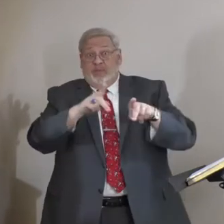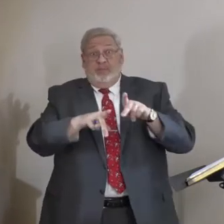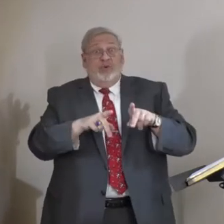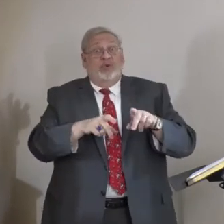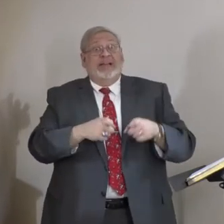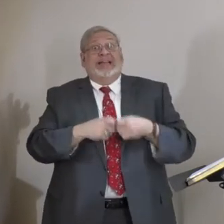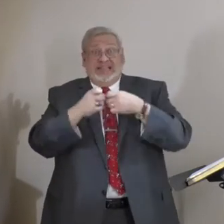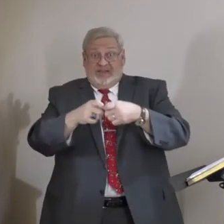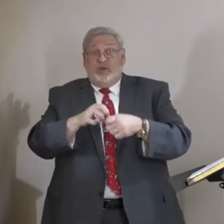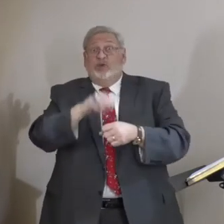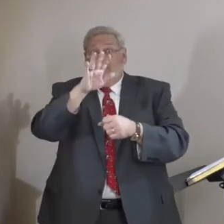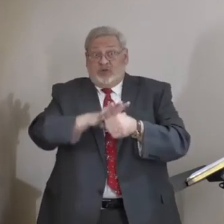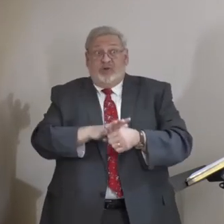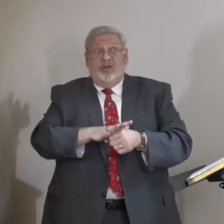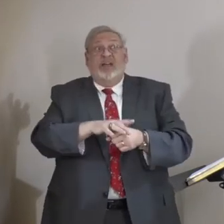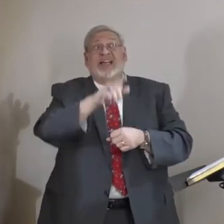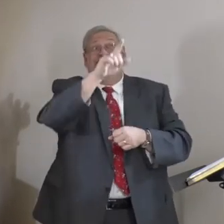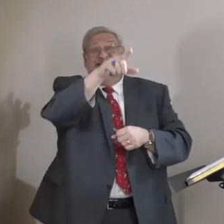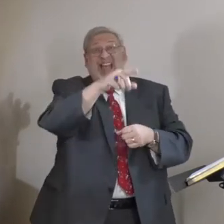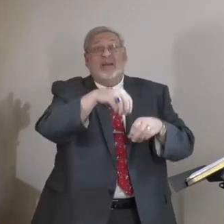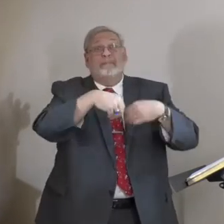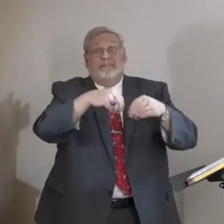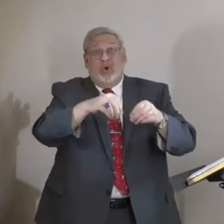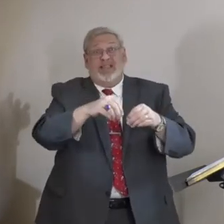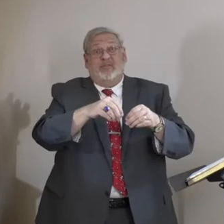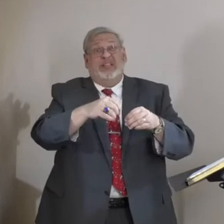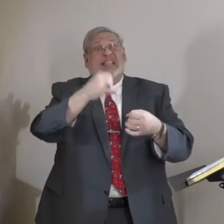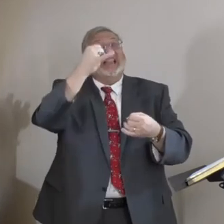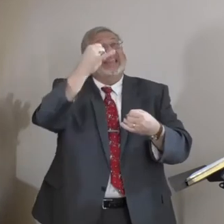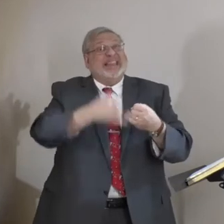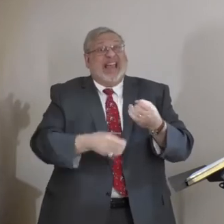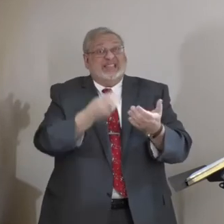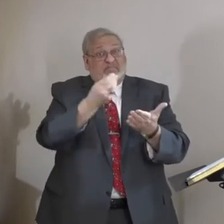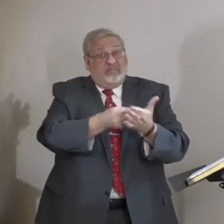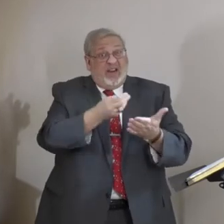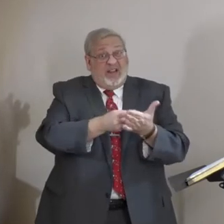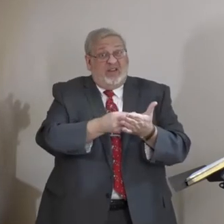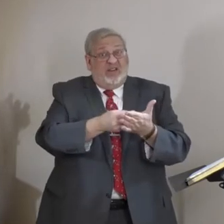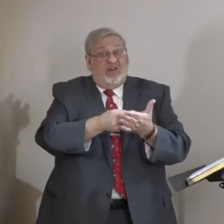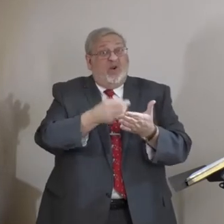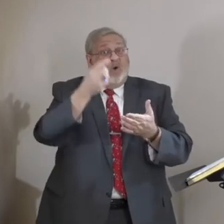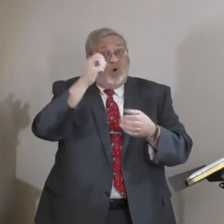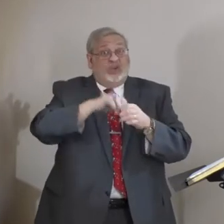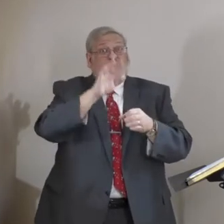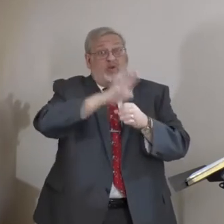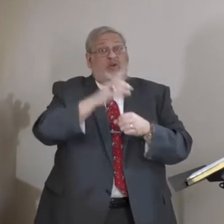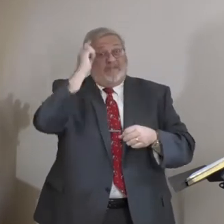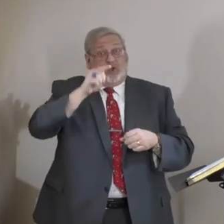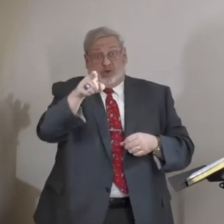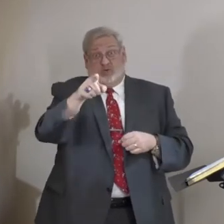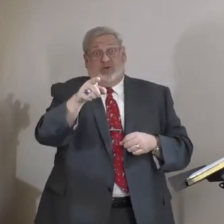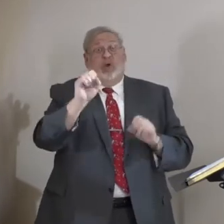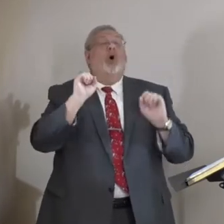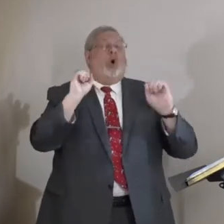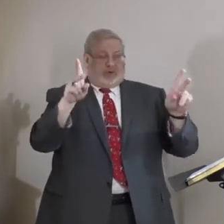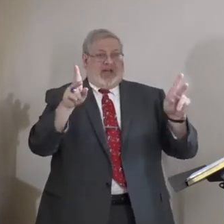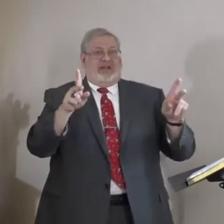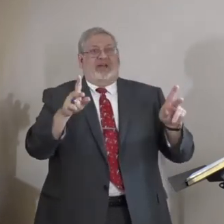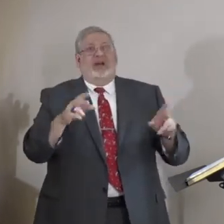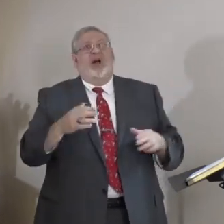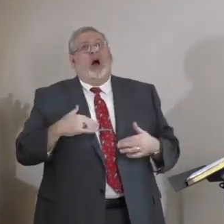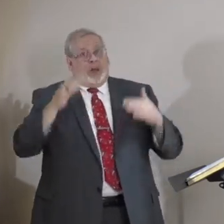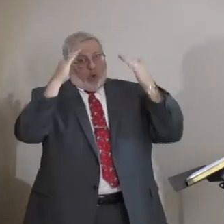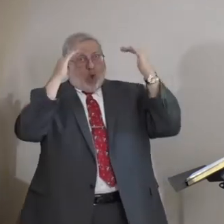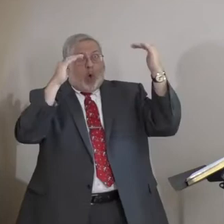to drink it because they spent their last pennies on that soda for you. Like, okay, all right, I'm okay. I'm like, okay, I know what I want. I